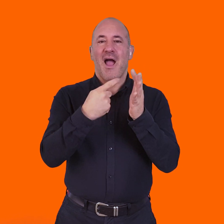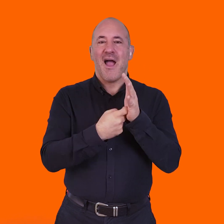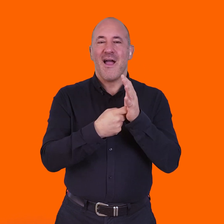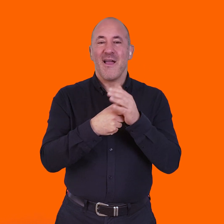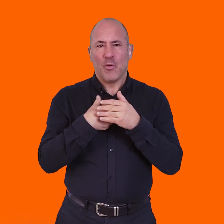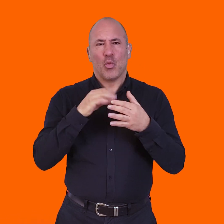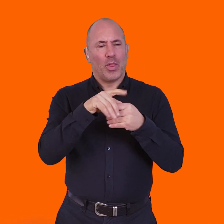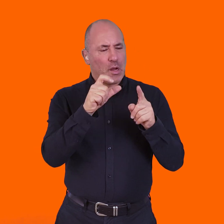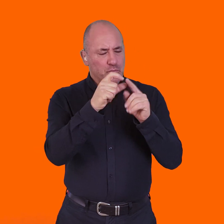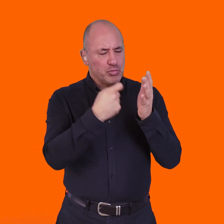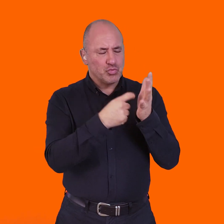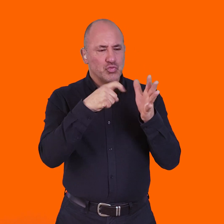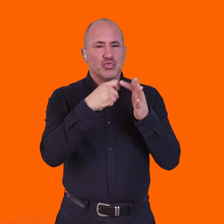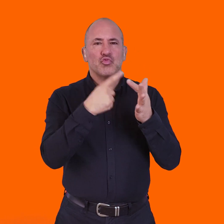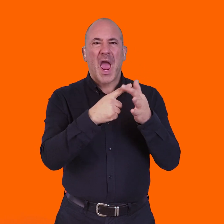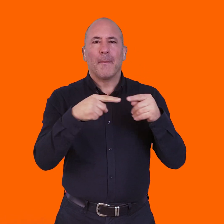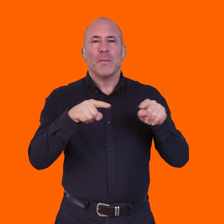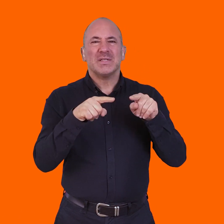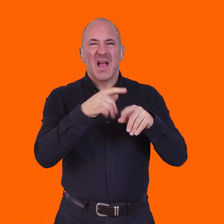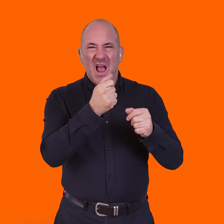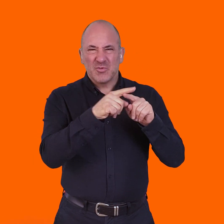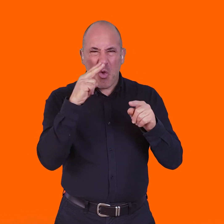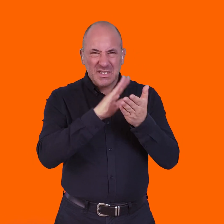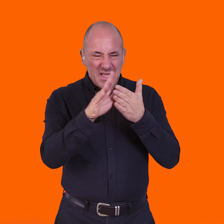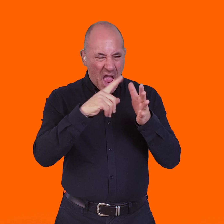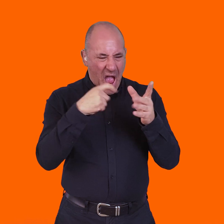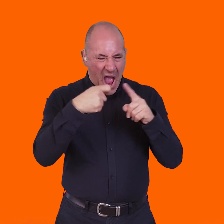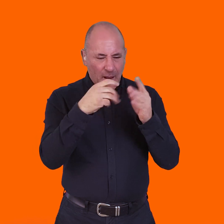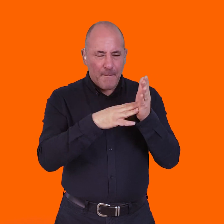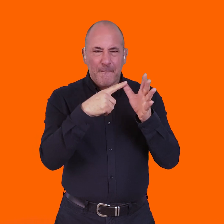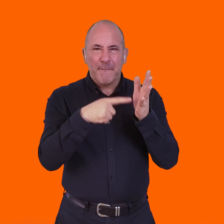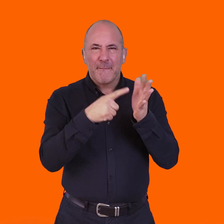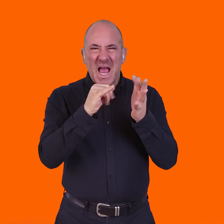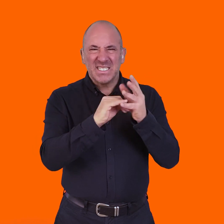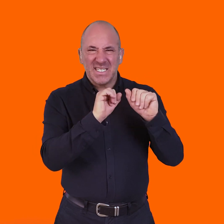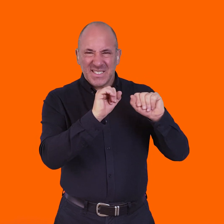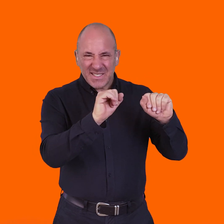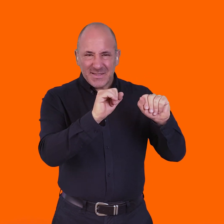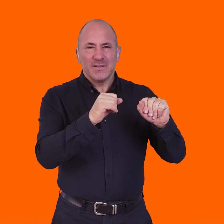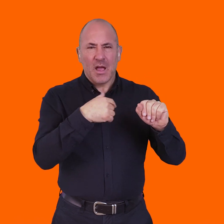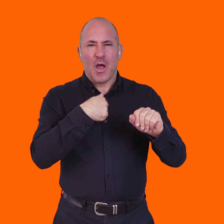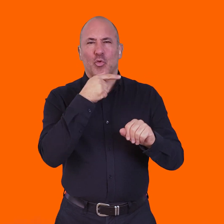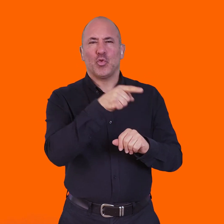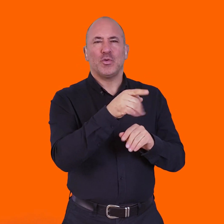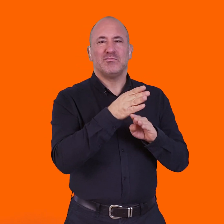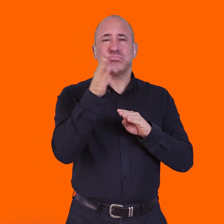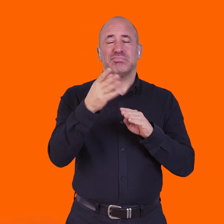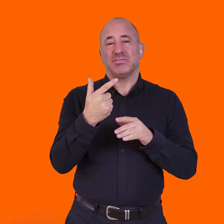worked with Drake Music, they had this thing called Hack Meats, we had these things I used to go along to where